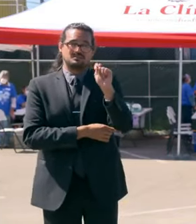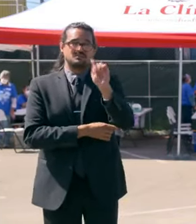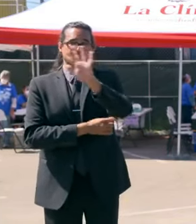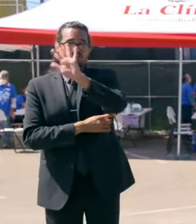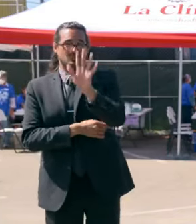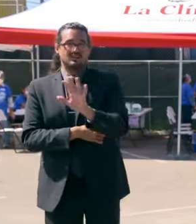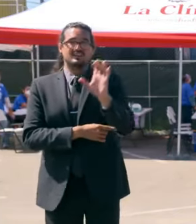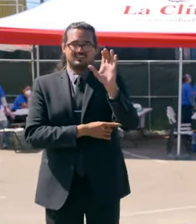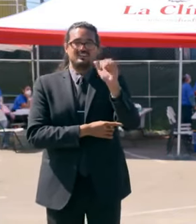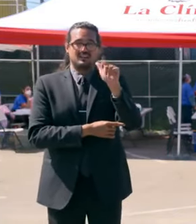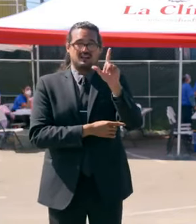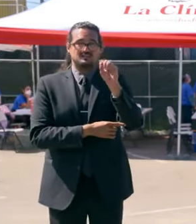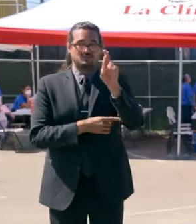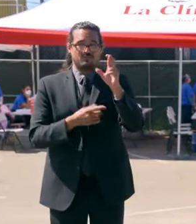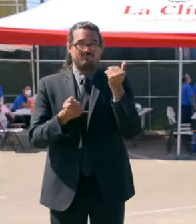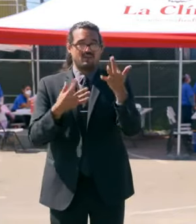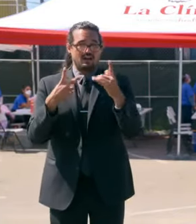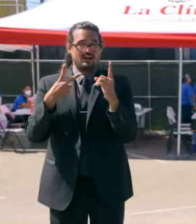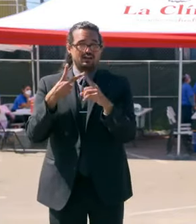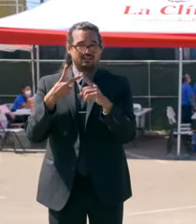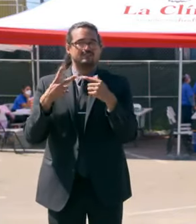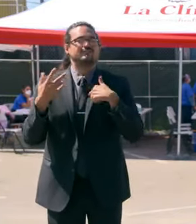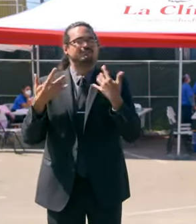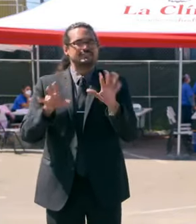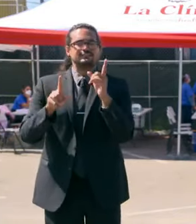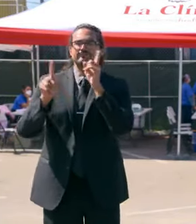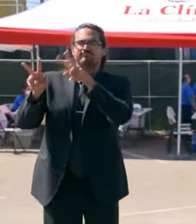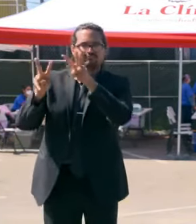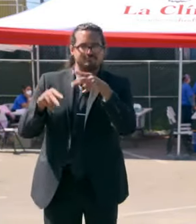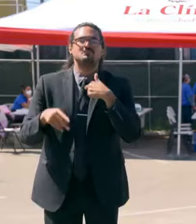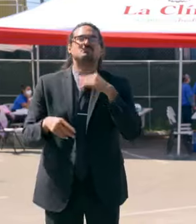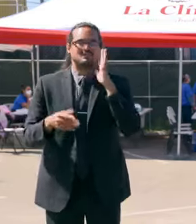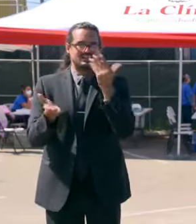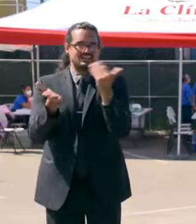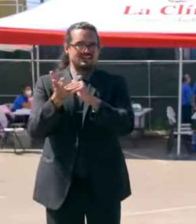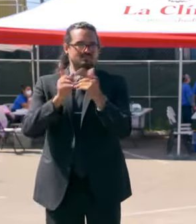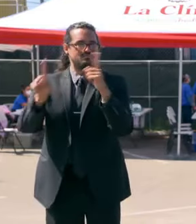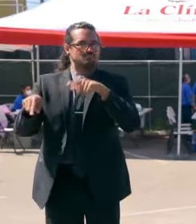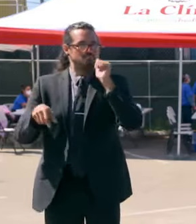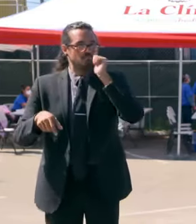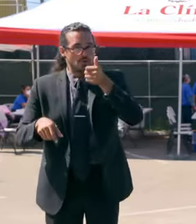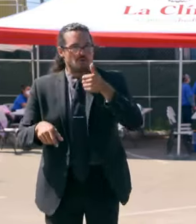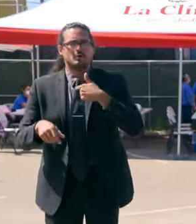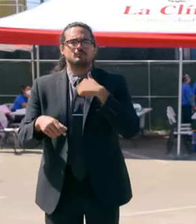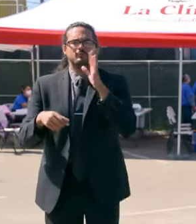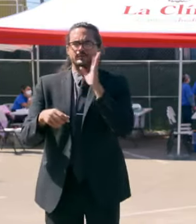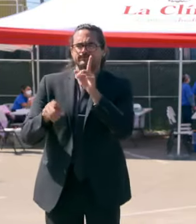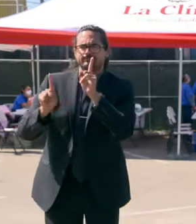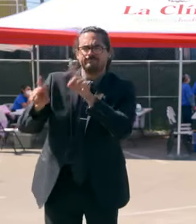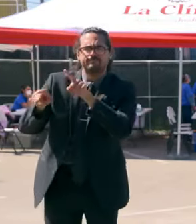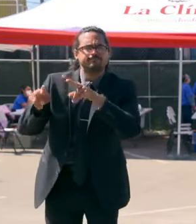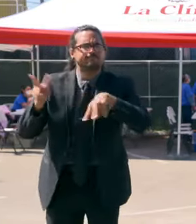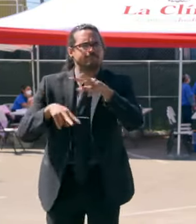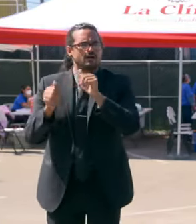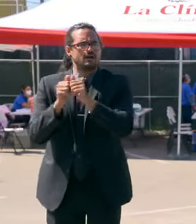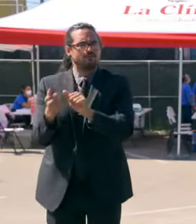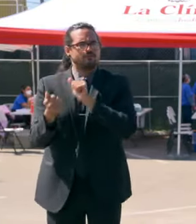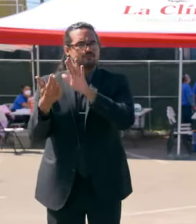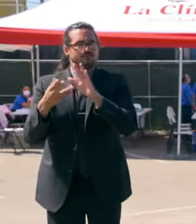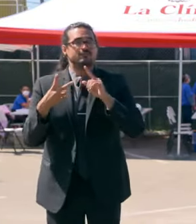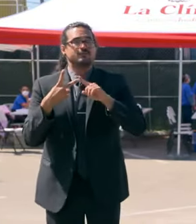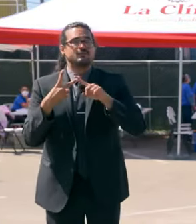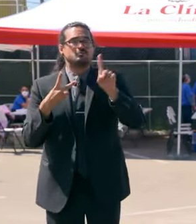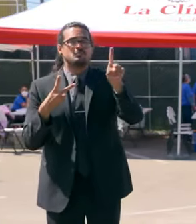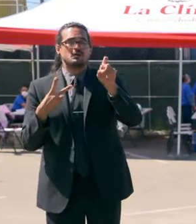been up a number of occasions, be back there tomorrow. We continue to battle that fire, about 192,000 acres,